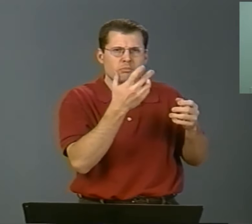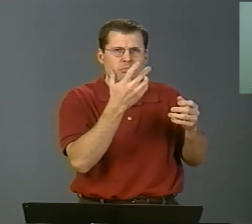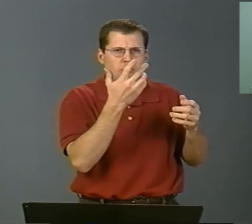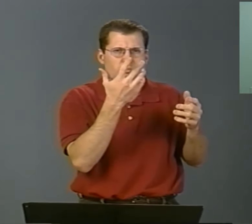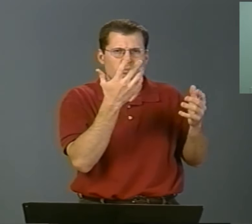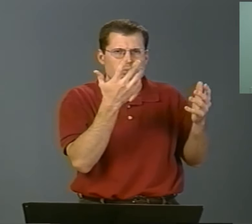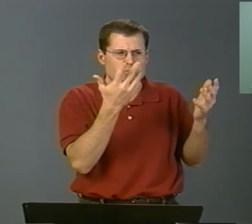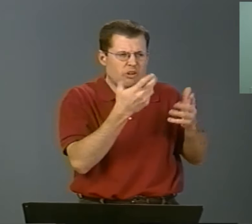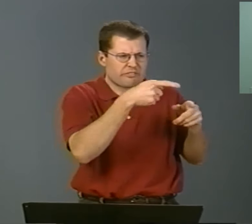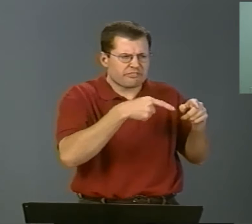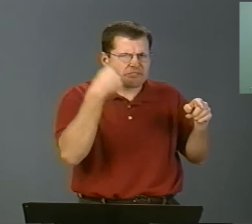be done.